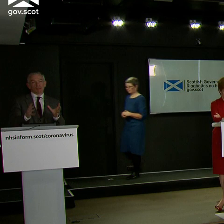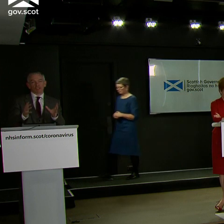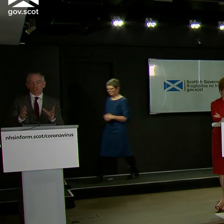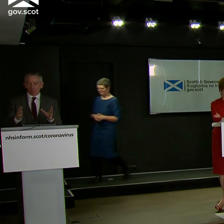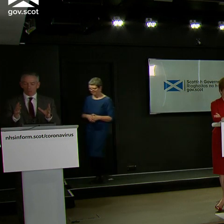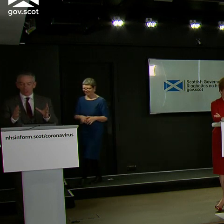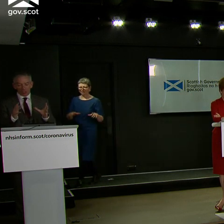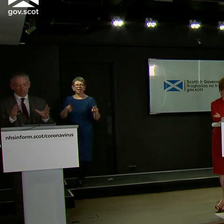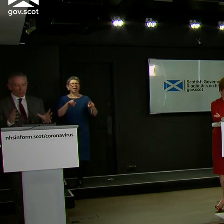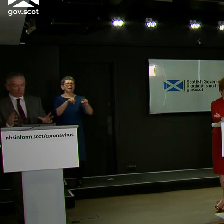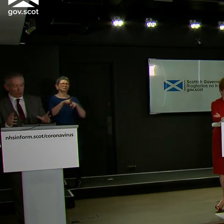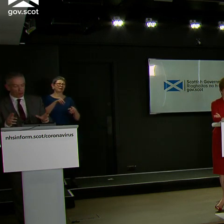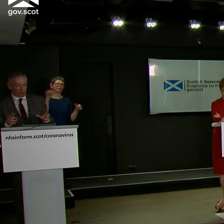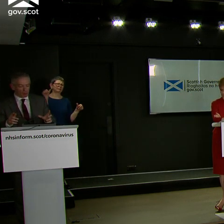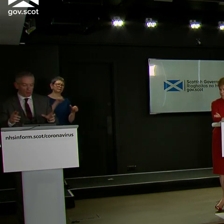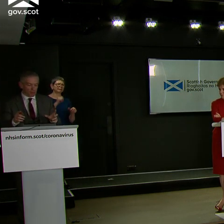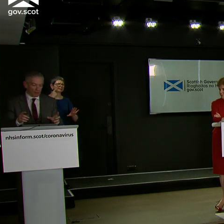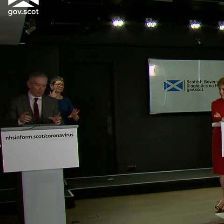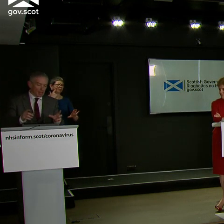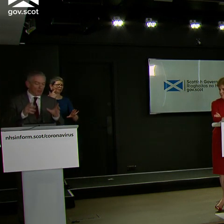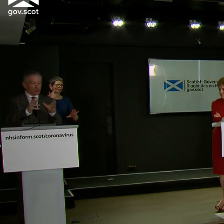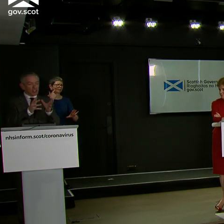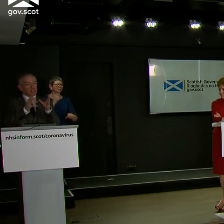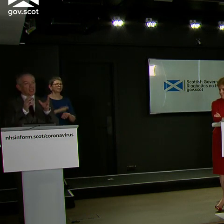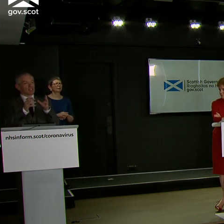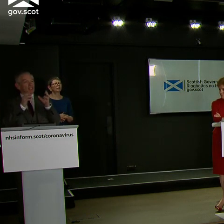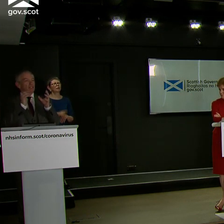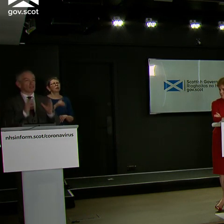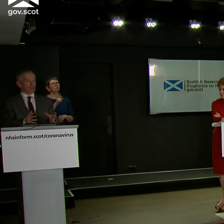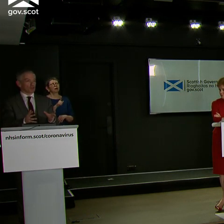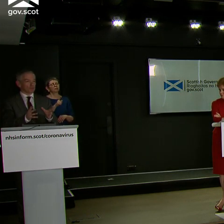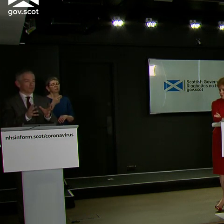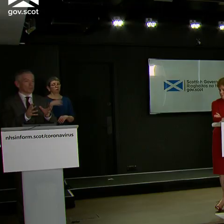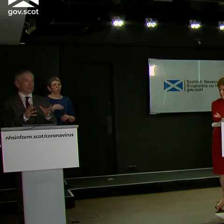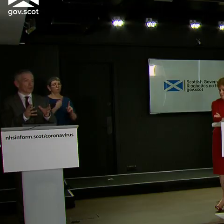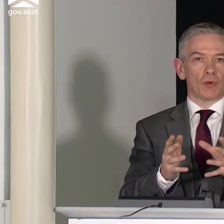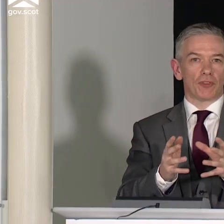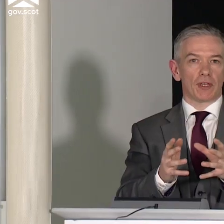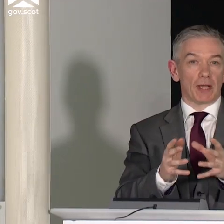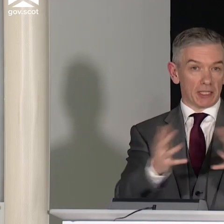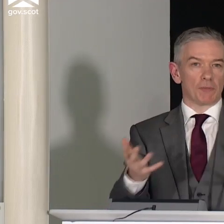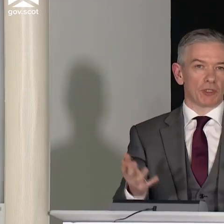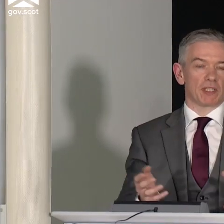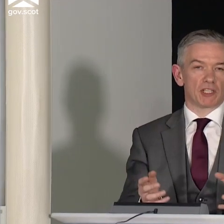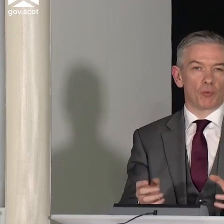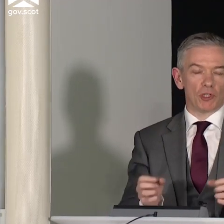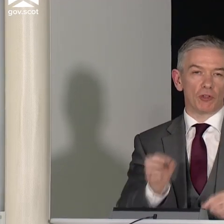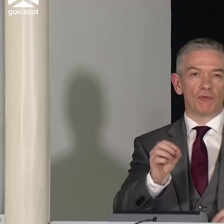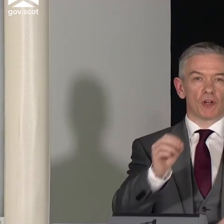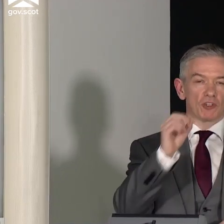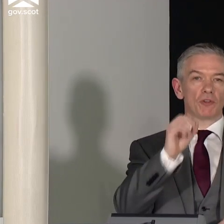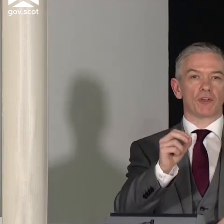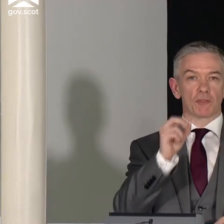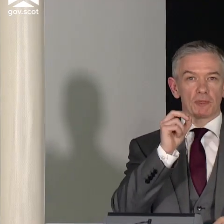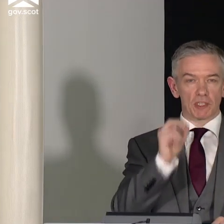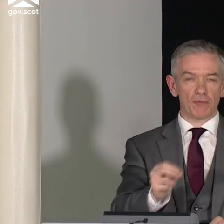keep this as simple as possible, but if you're trying to test an individual with an antibody test, then what you're